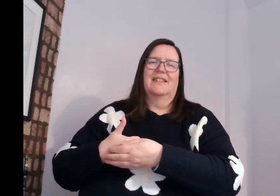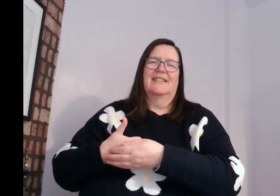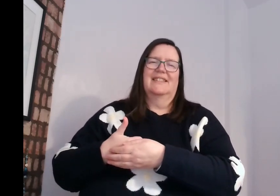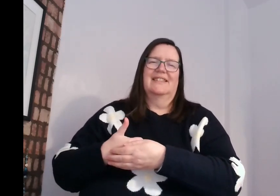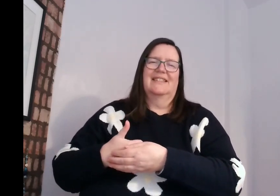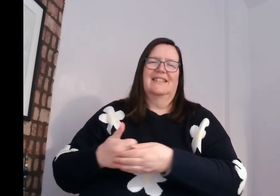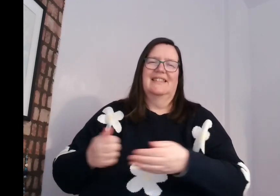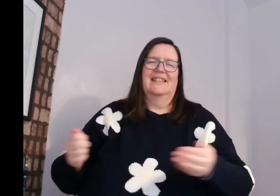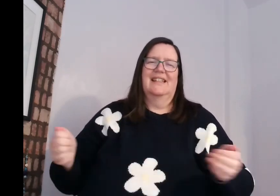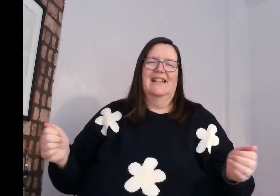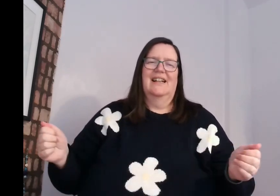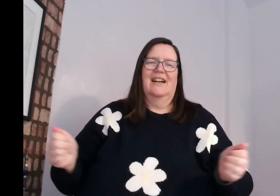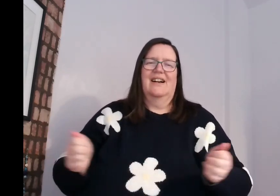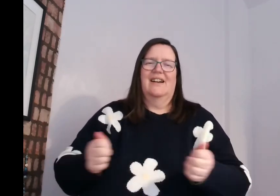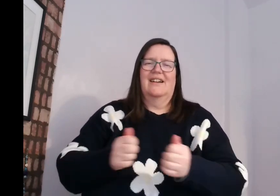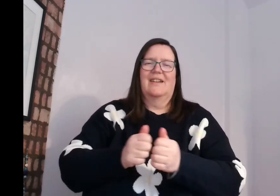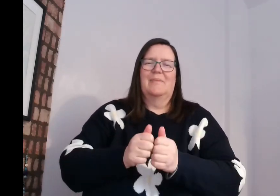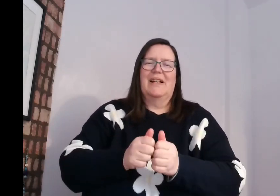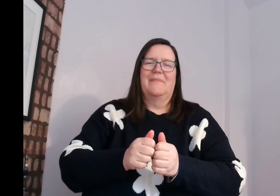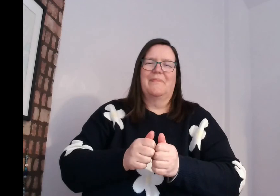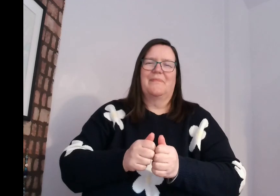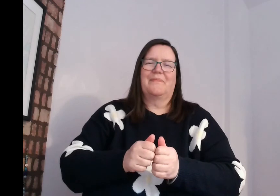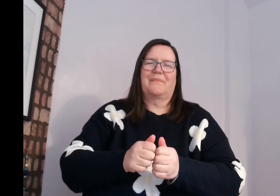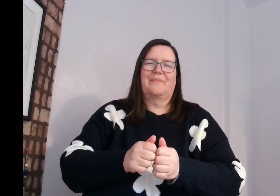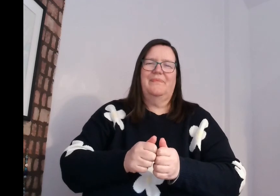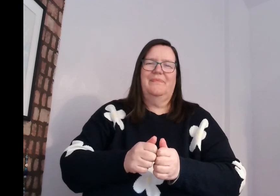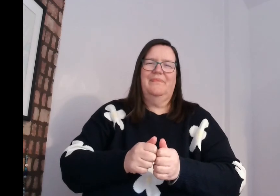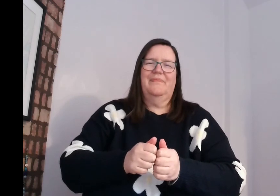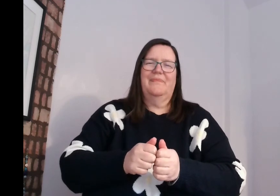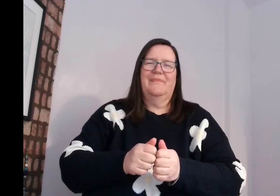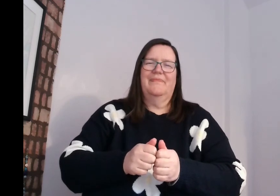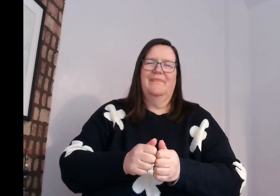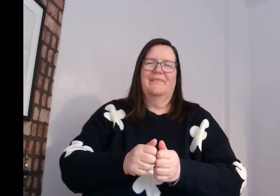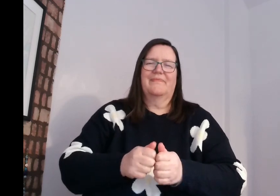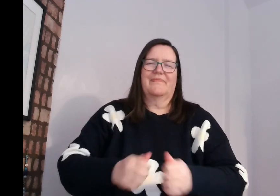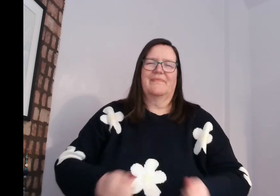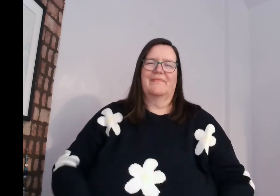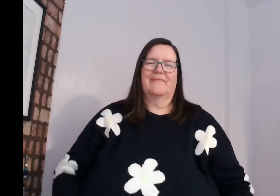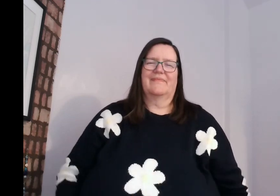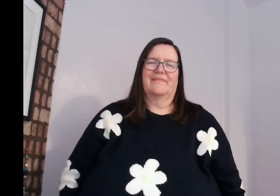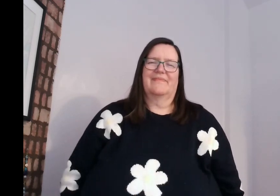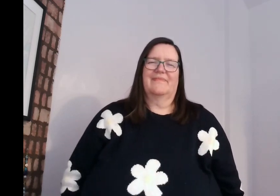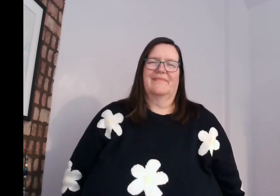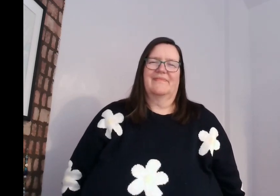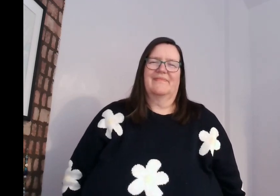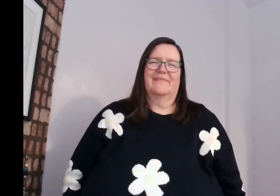Amen. Amen. Amen. Amen.